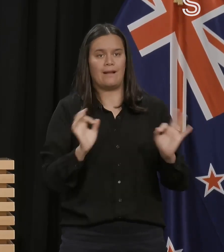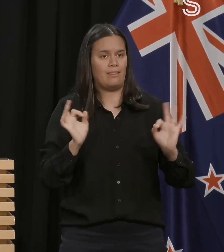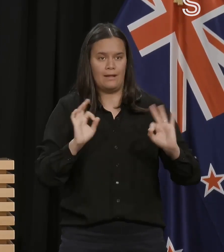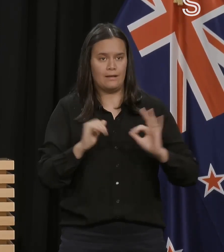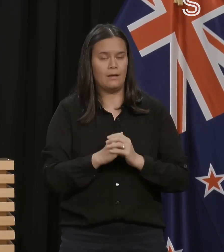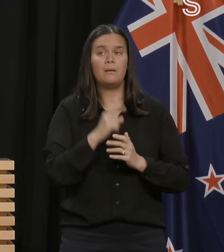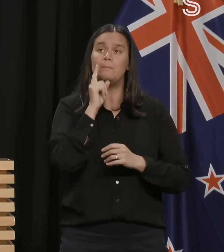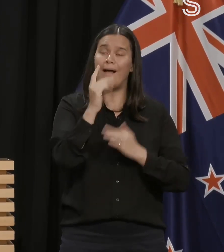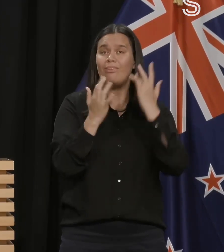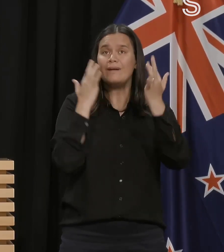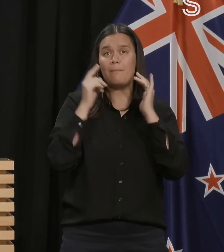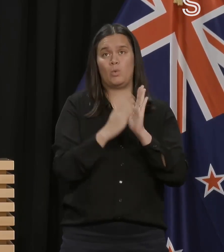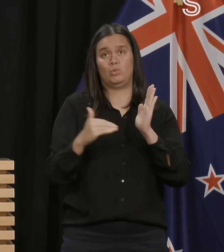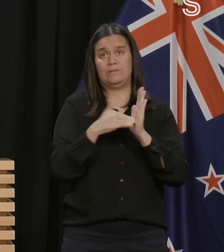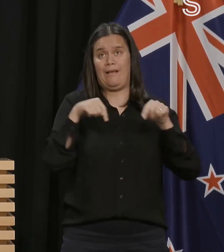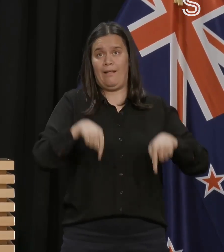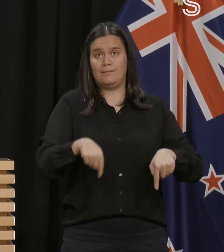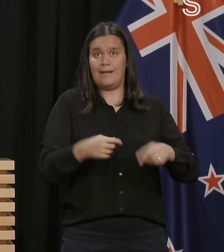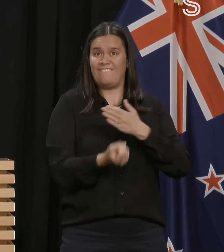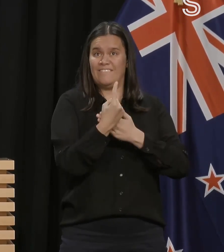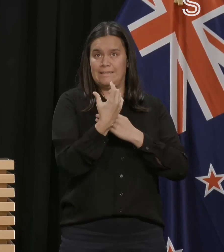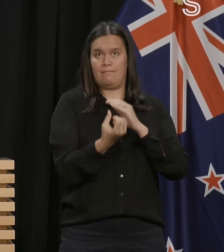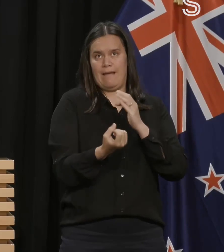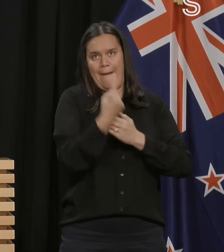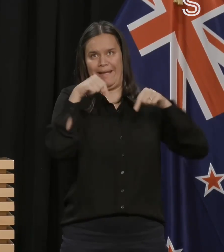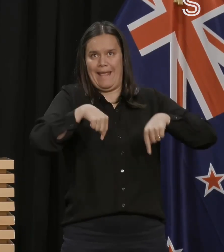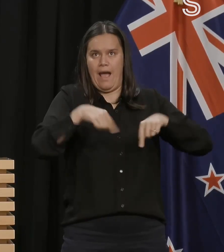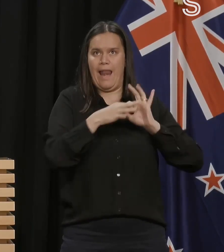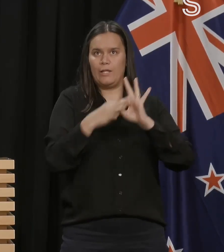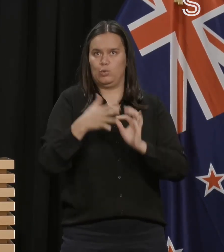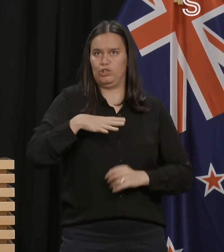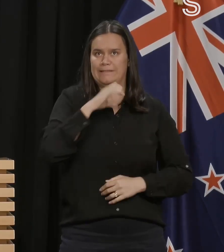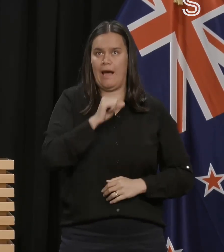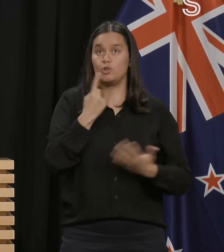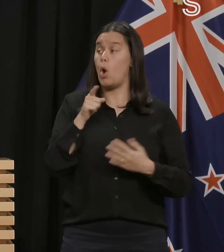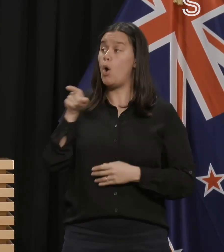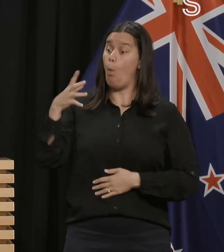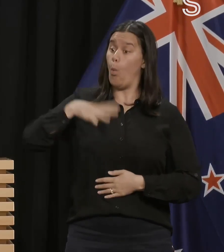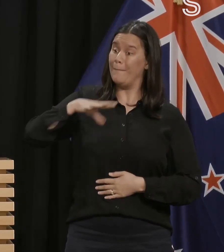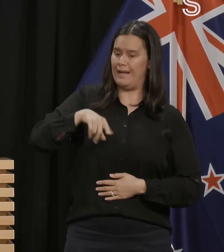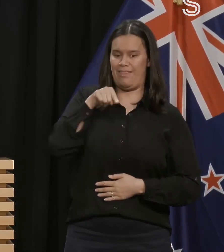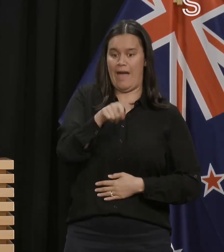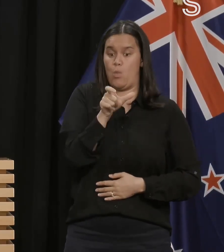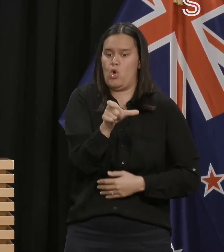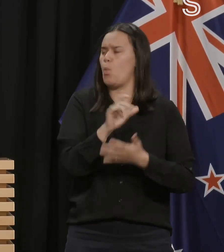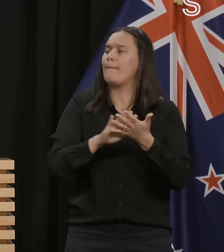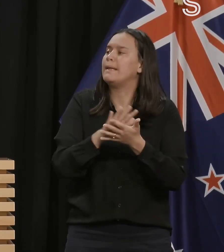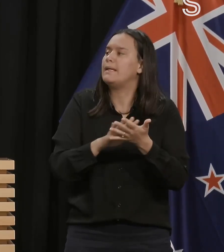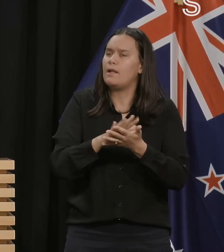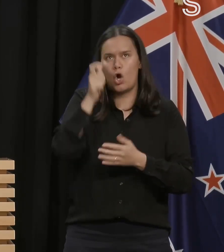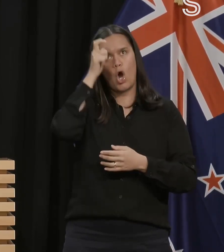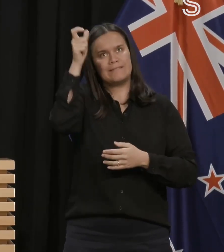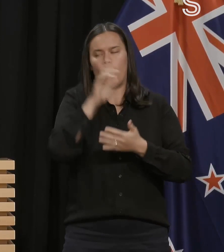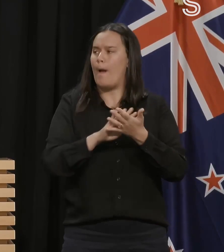given recent events in New Zealand, I'd ask again, how do you define what a woman is?